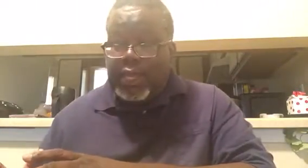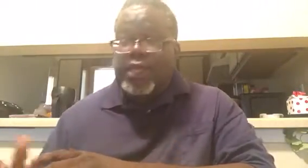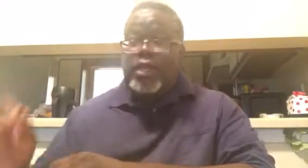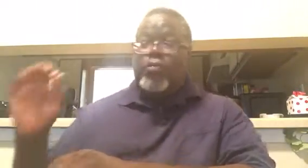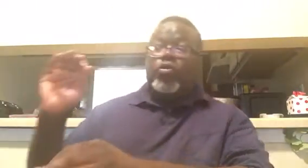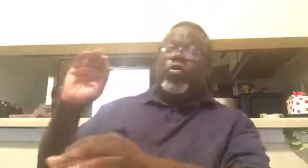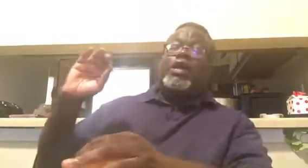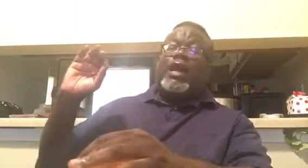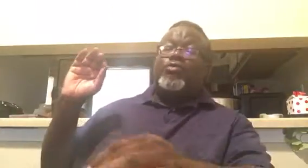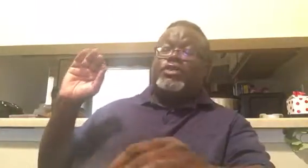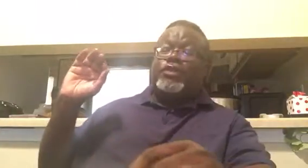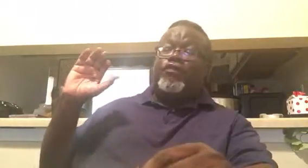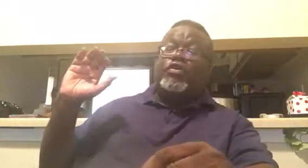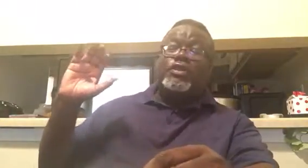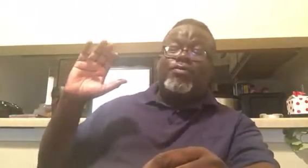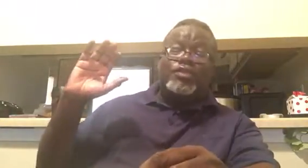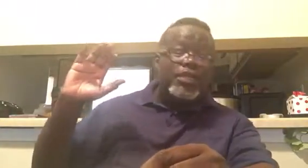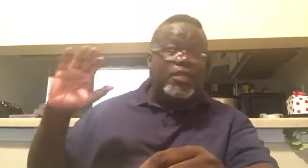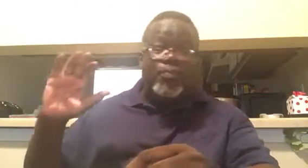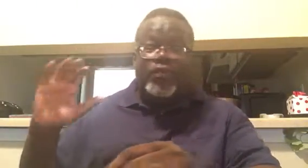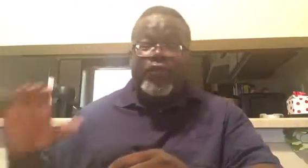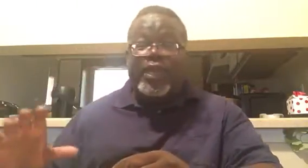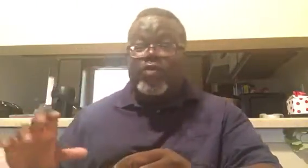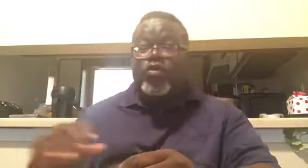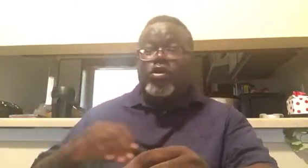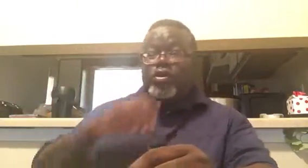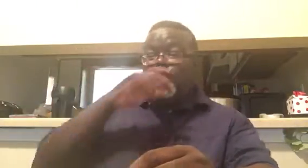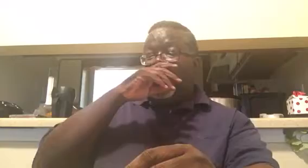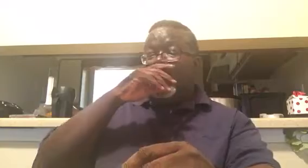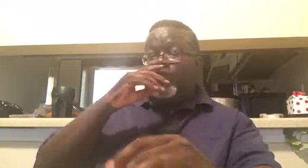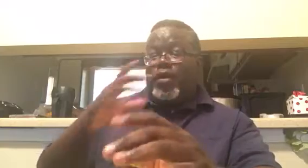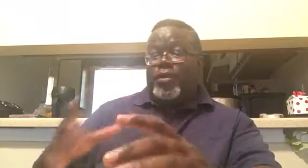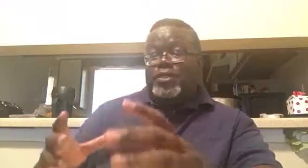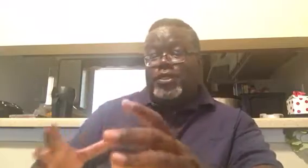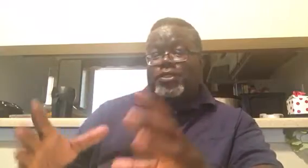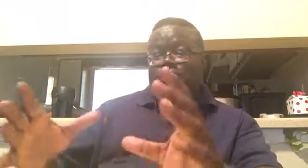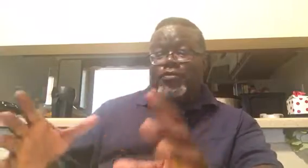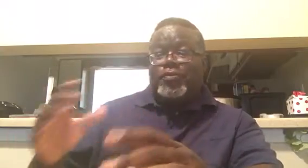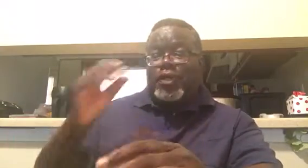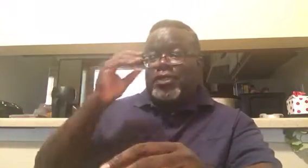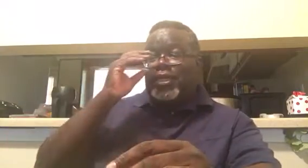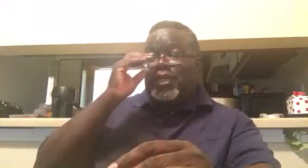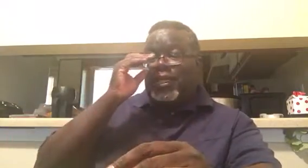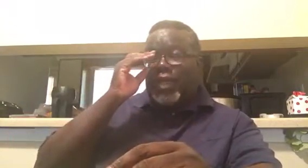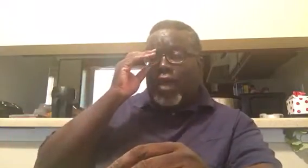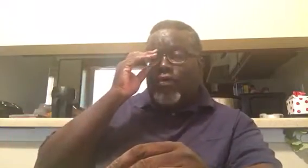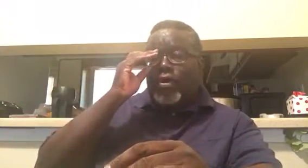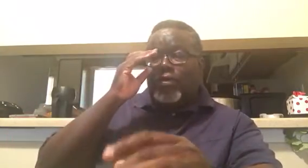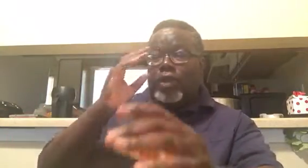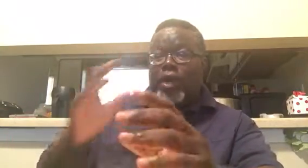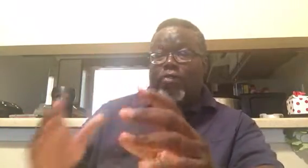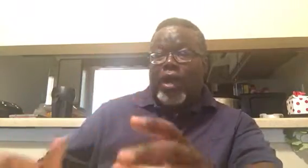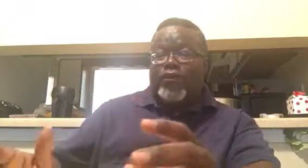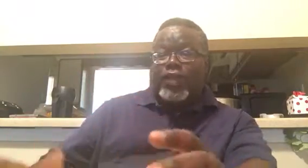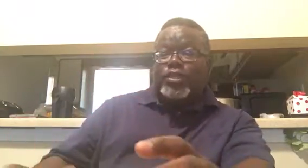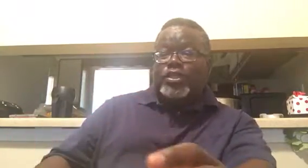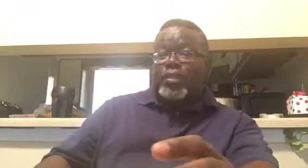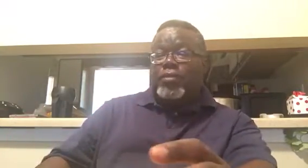Number one, received, first I received a prophetic word from a sister who's been attending our WOW Fellowship